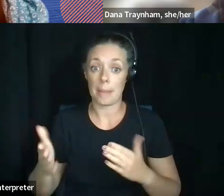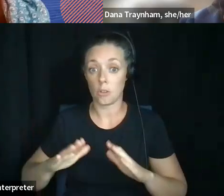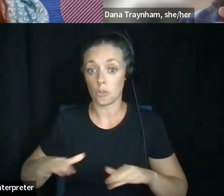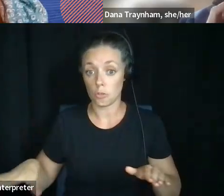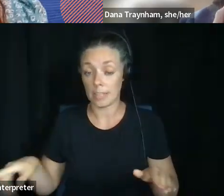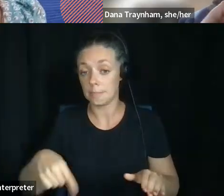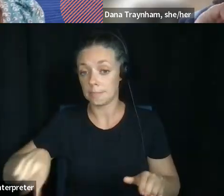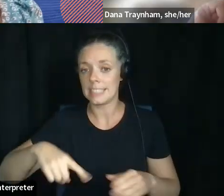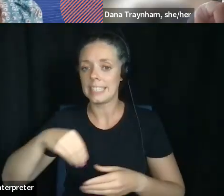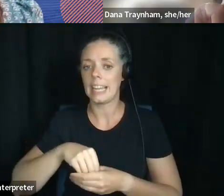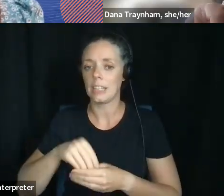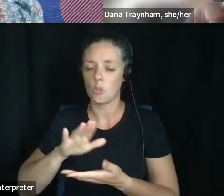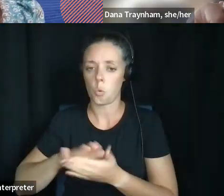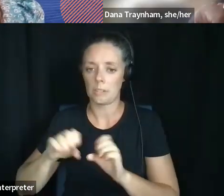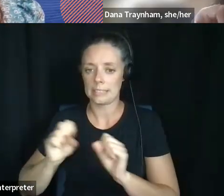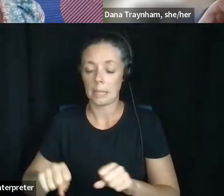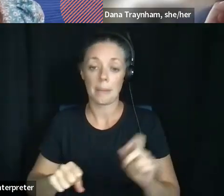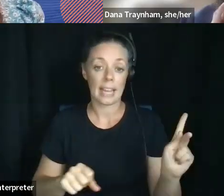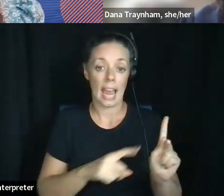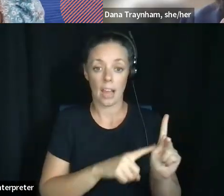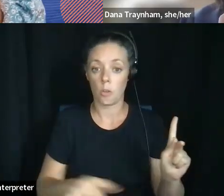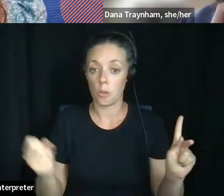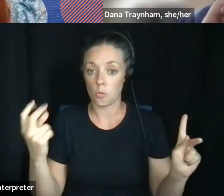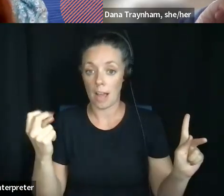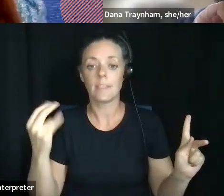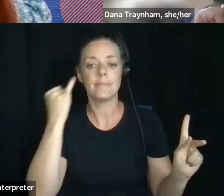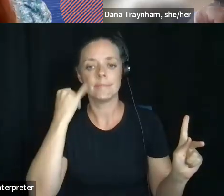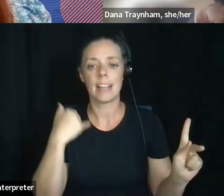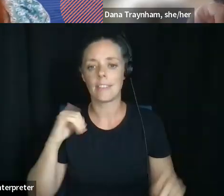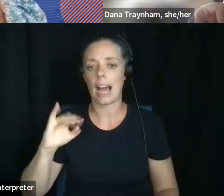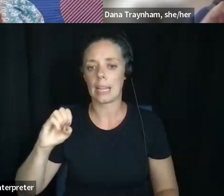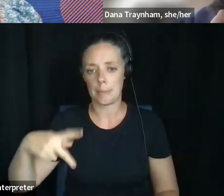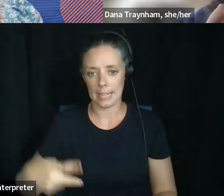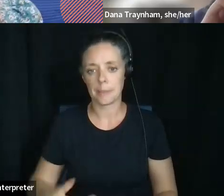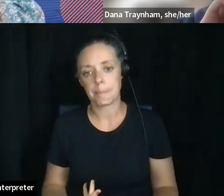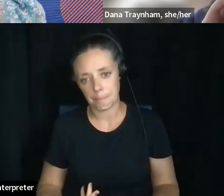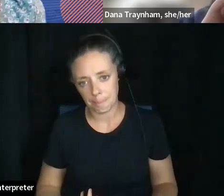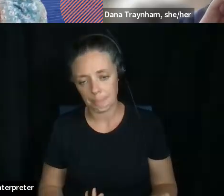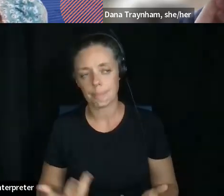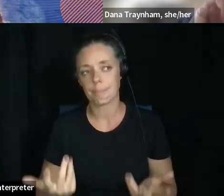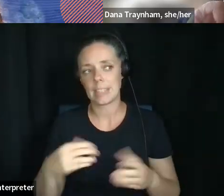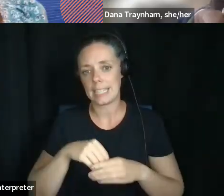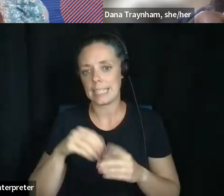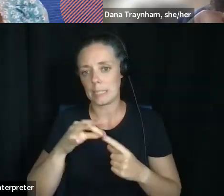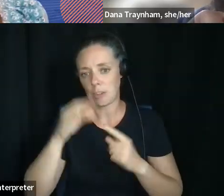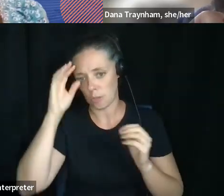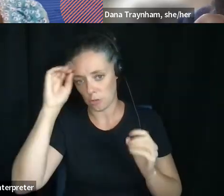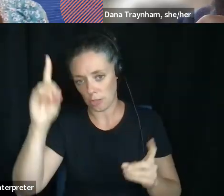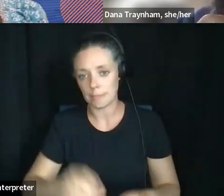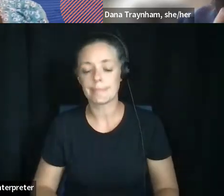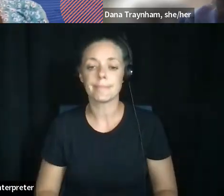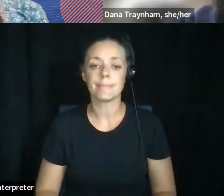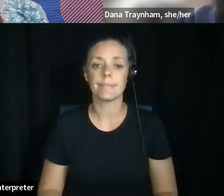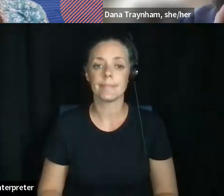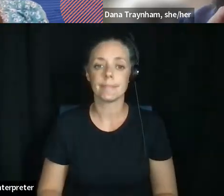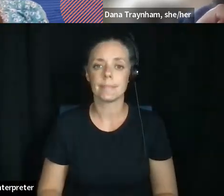the school system, K through 12, who have an IEP or in special education. Can somebody